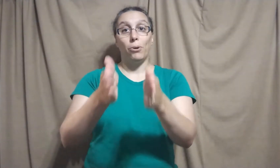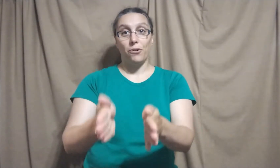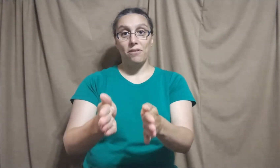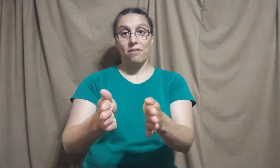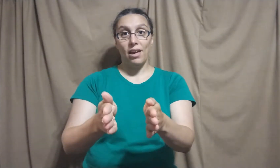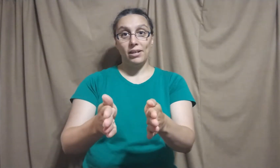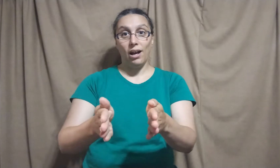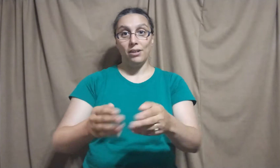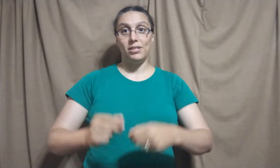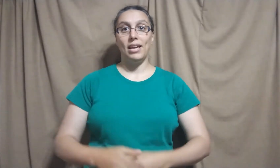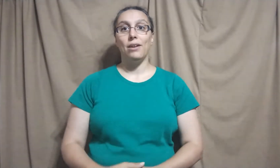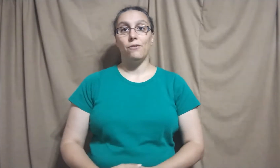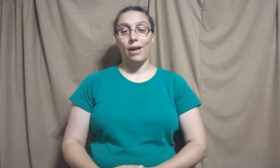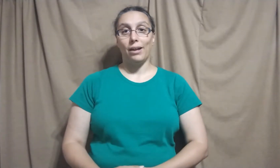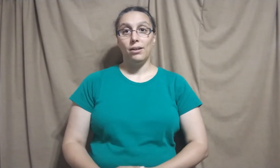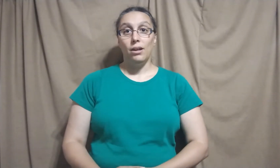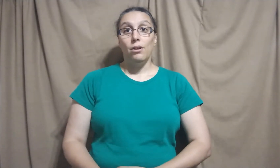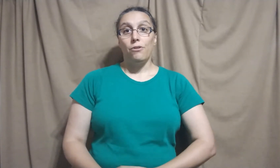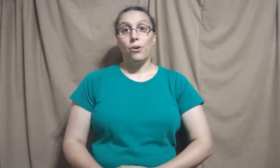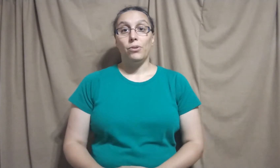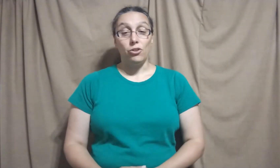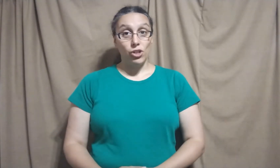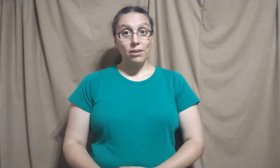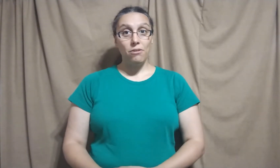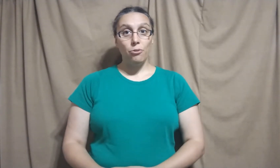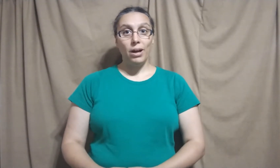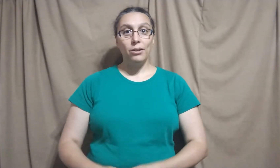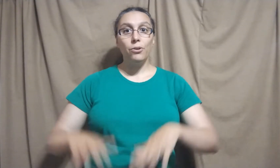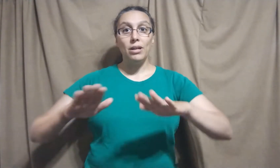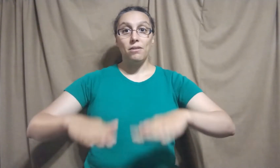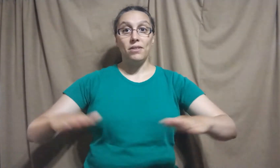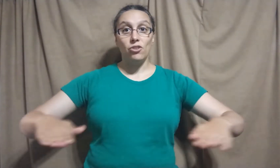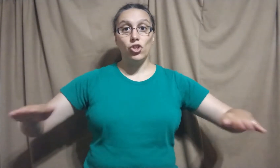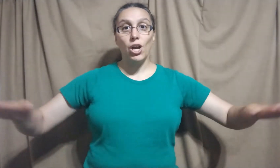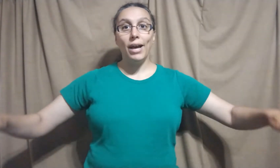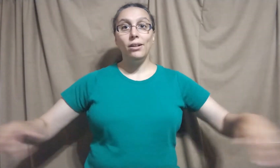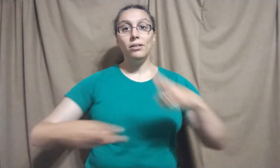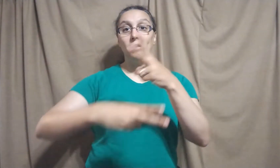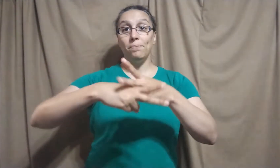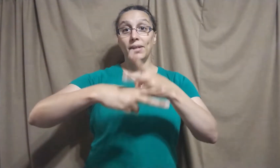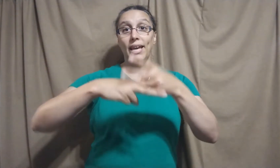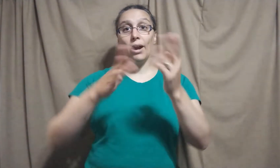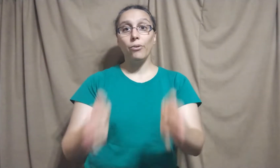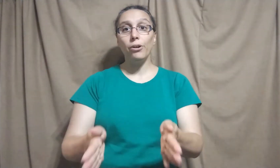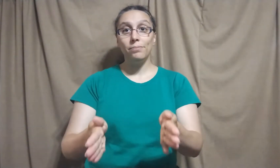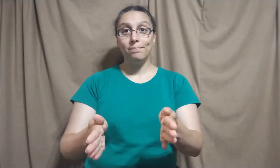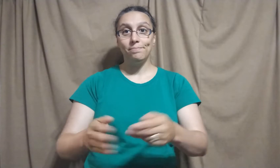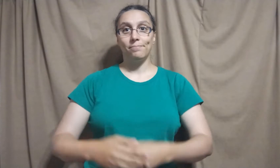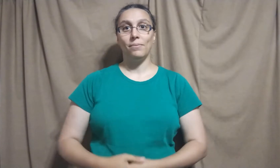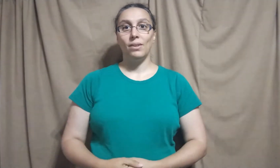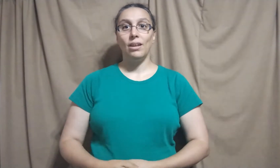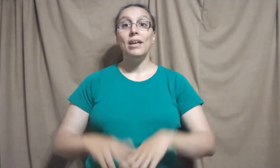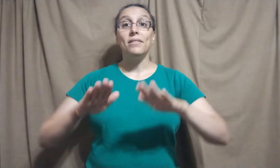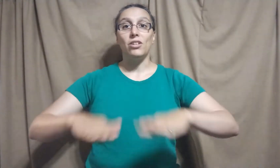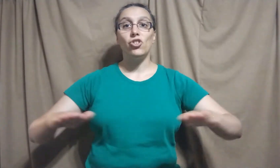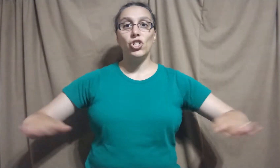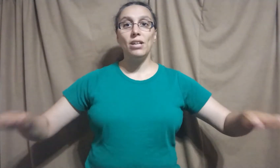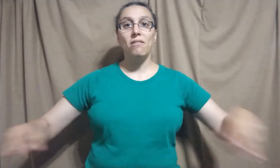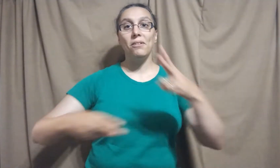person sign onto the end of that. So the chancellor minor is the child carer. The chancellor